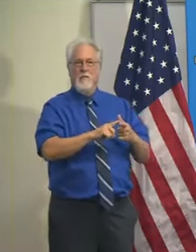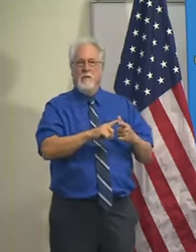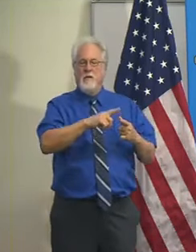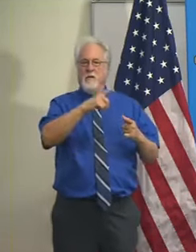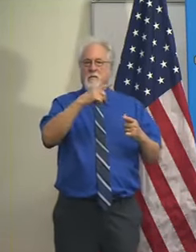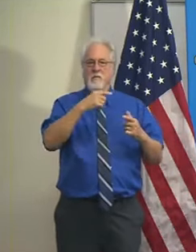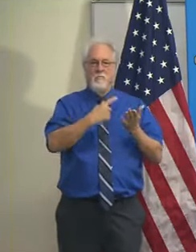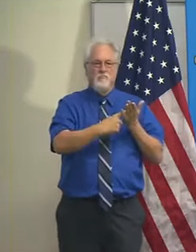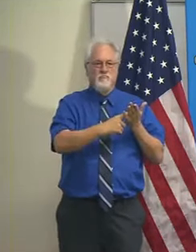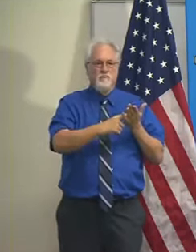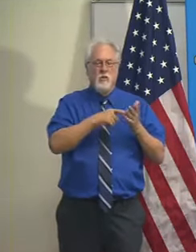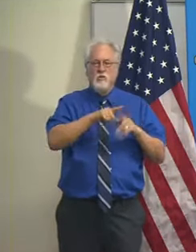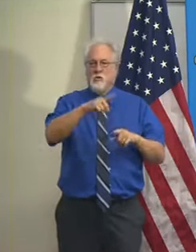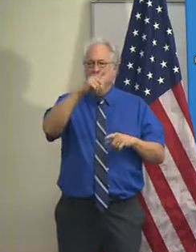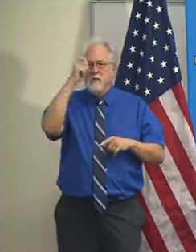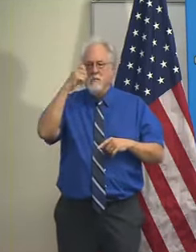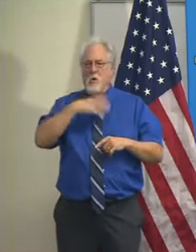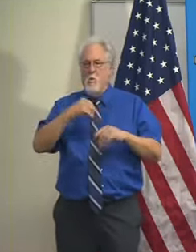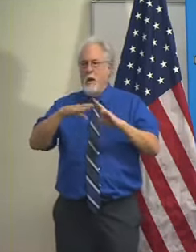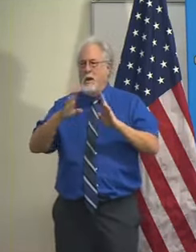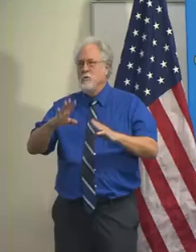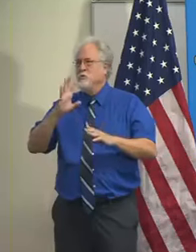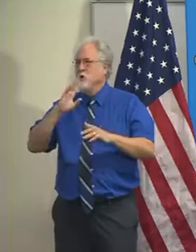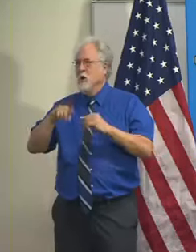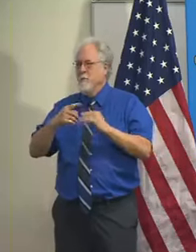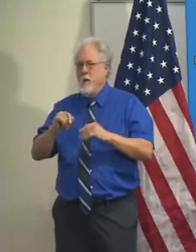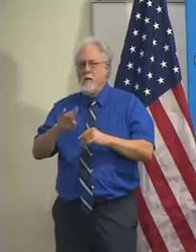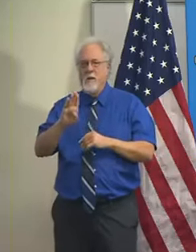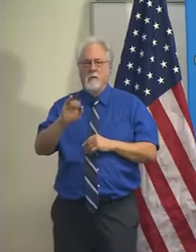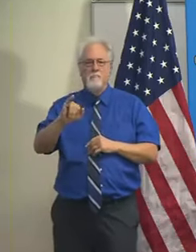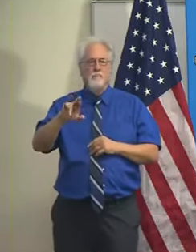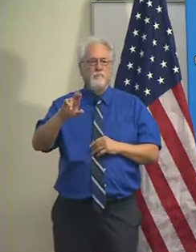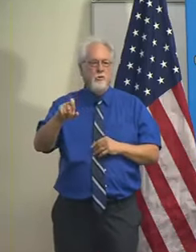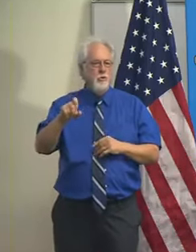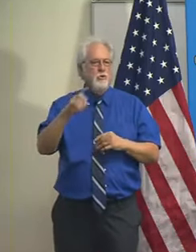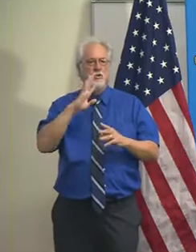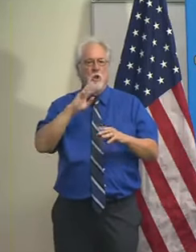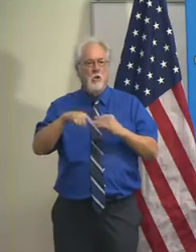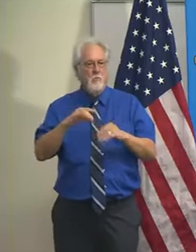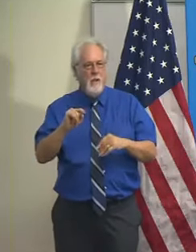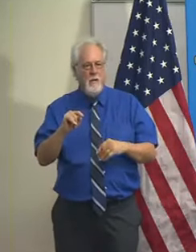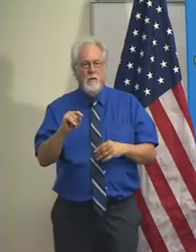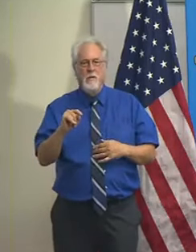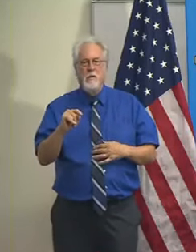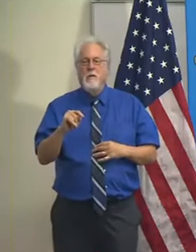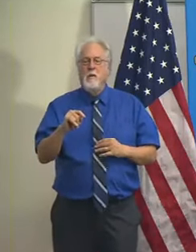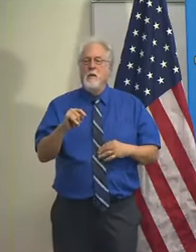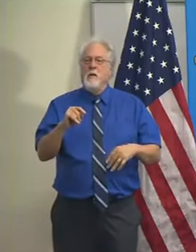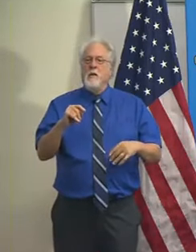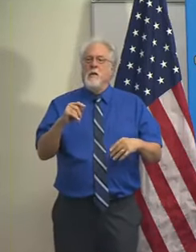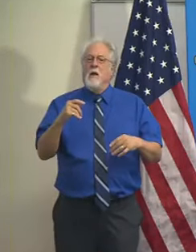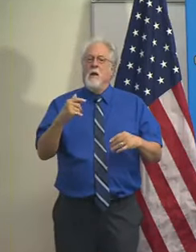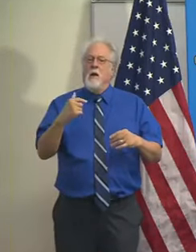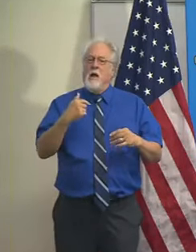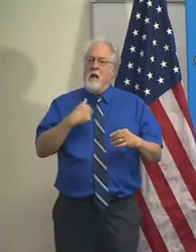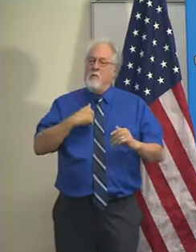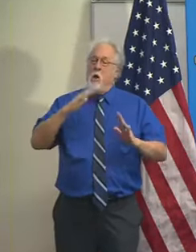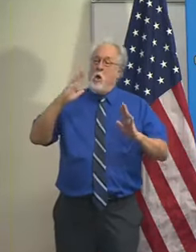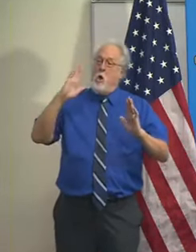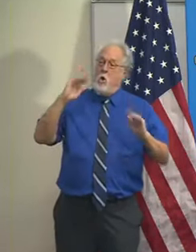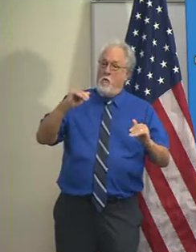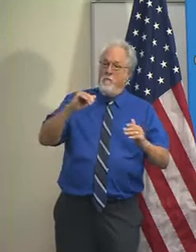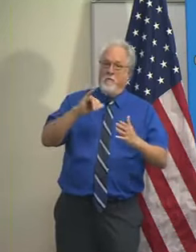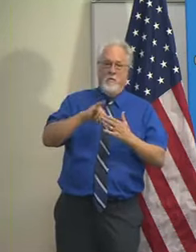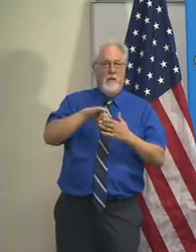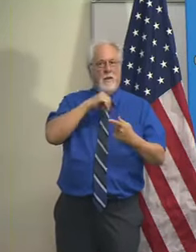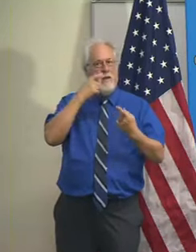to talk about it. The White House was talking about it. Dr. Burks was talking about it. And so I'm hopeful that